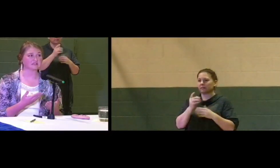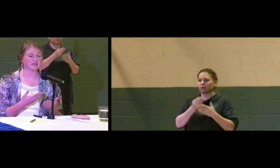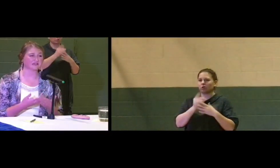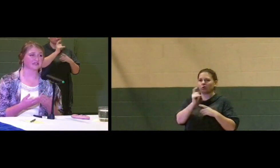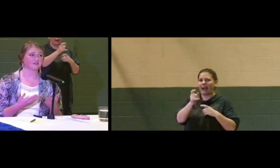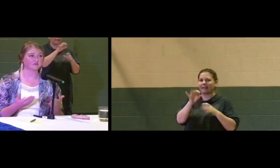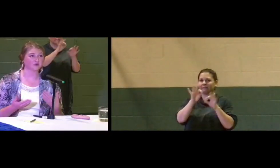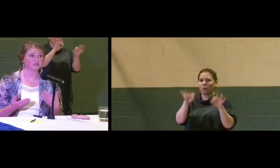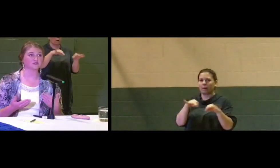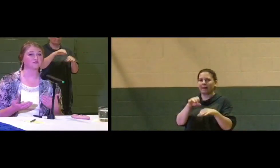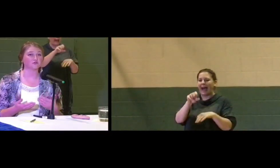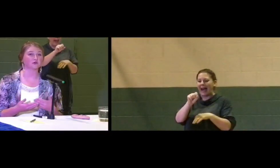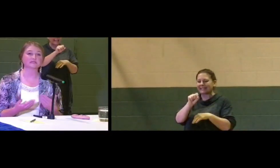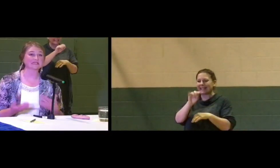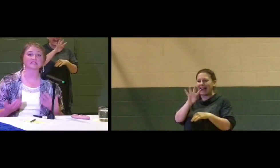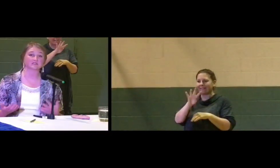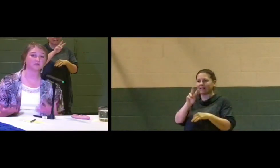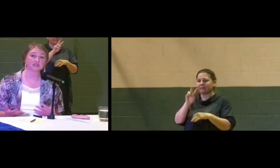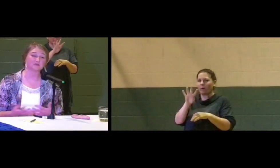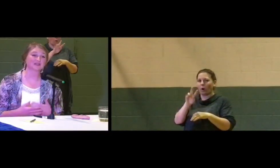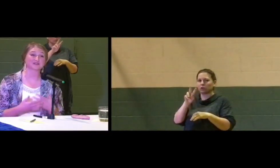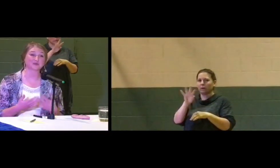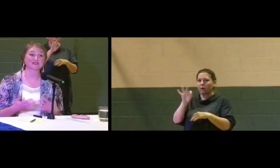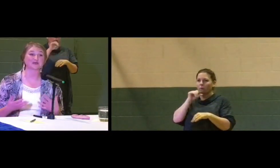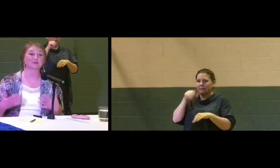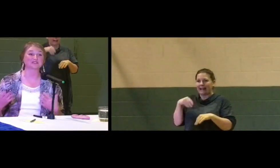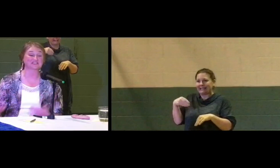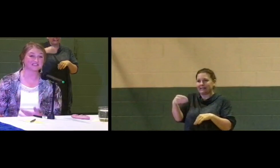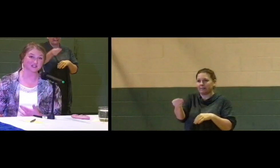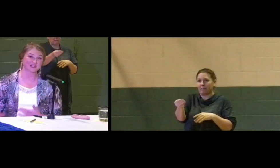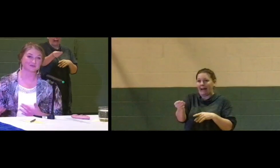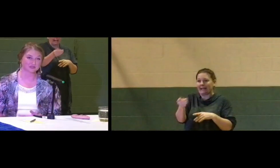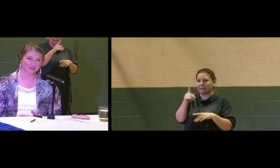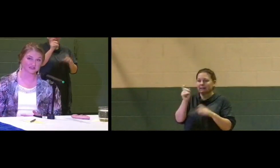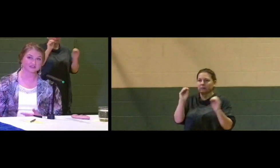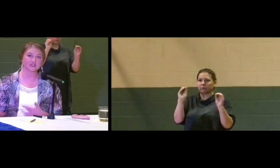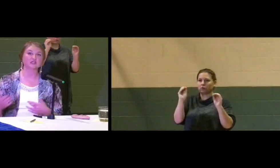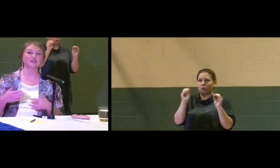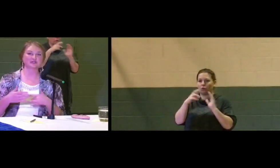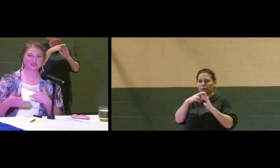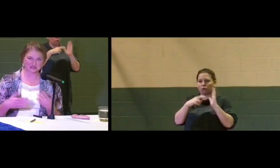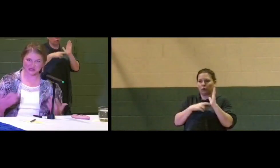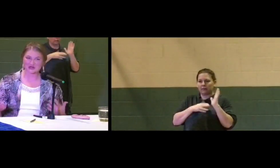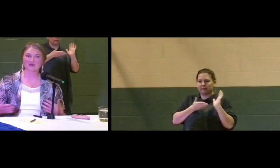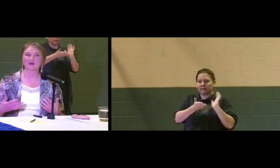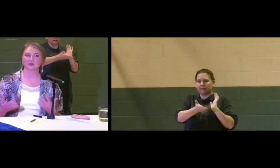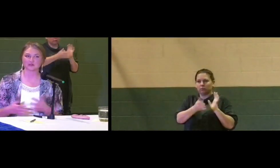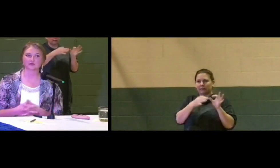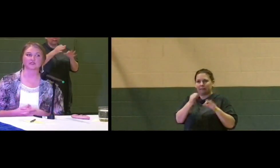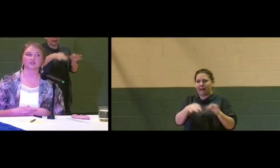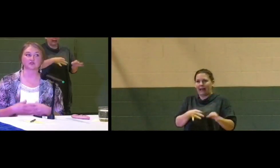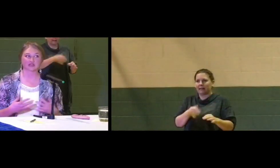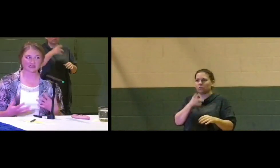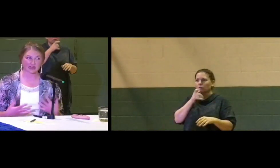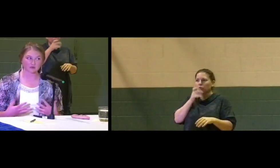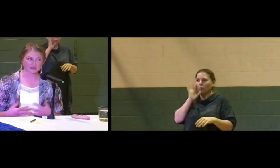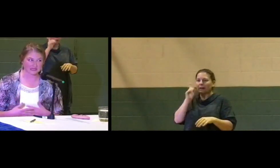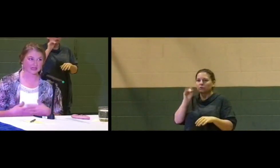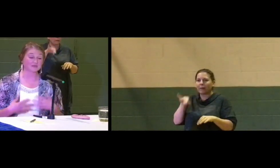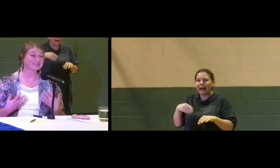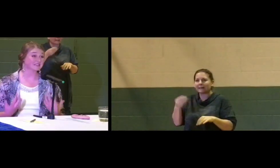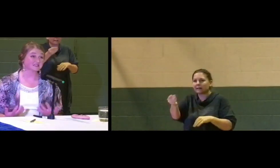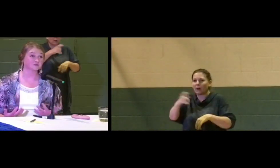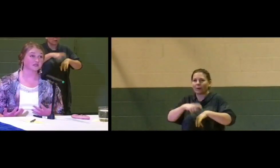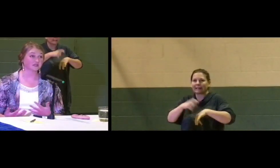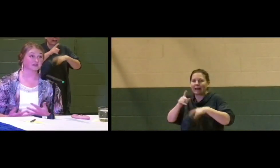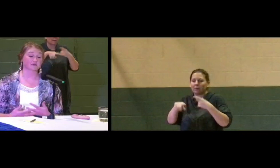called an SF-424 was not submitted because there was no procedure in place to talk about who was going to do that and at what